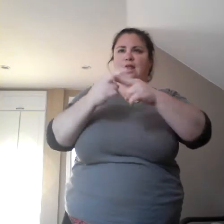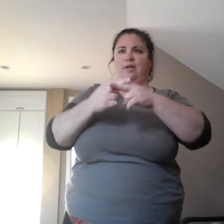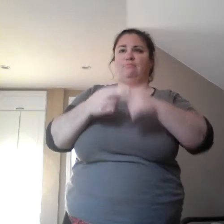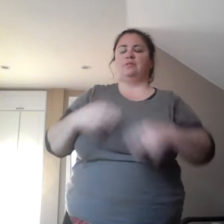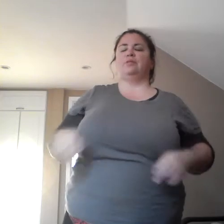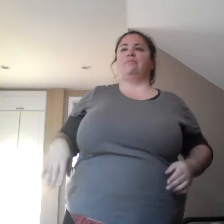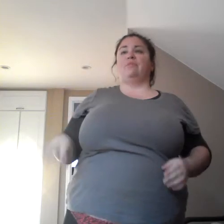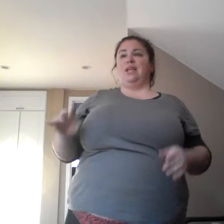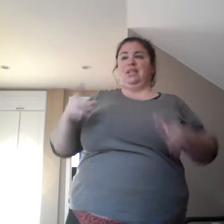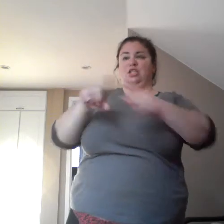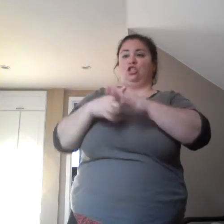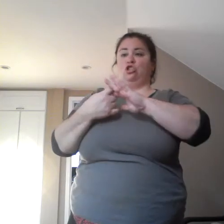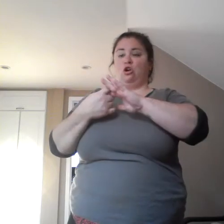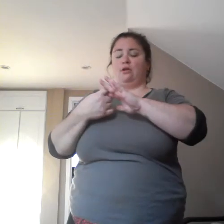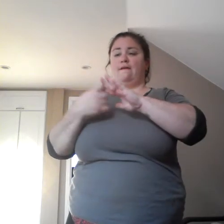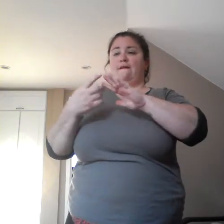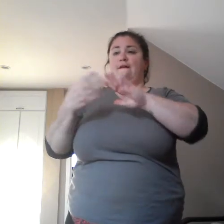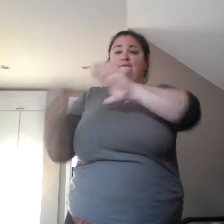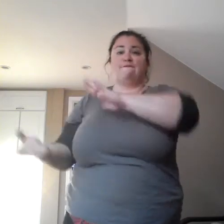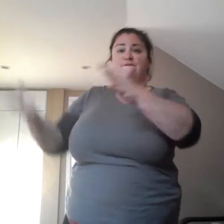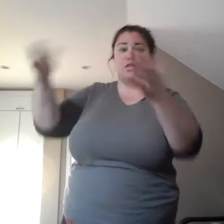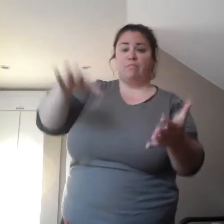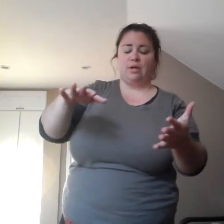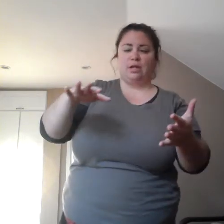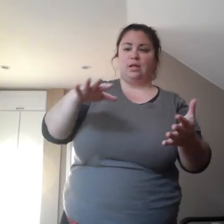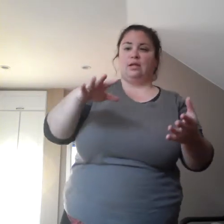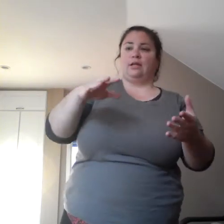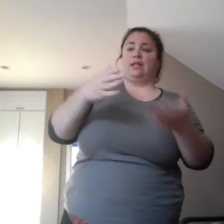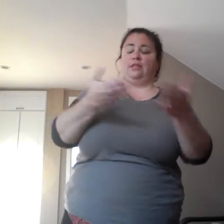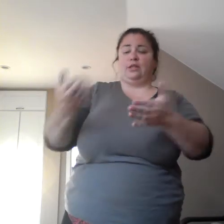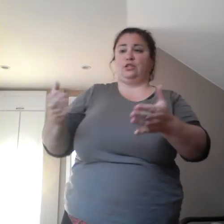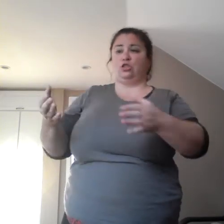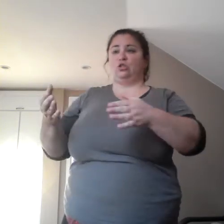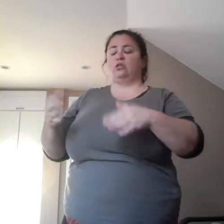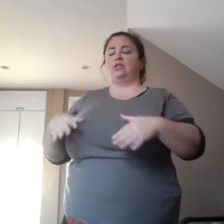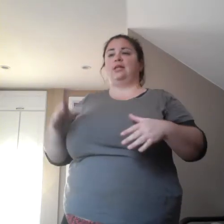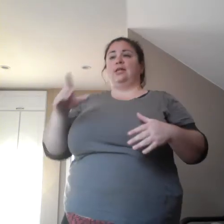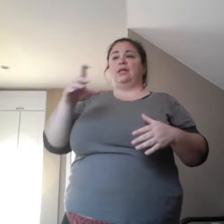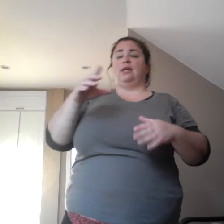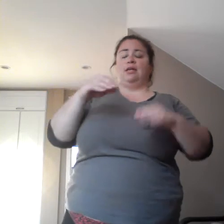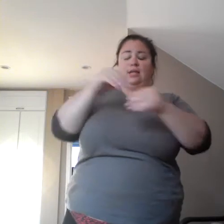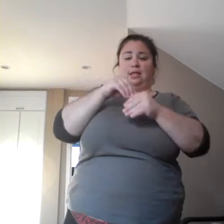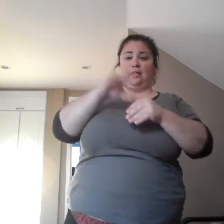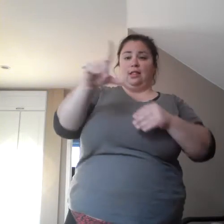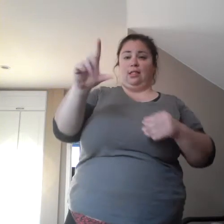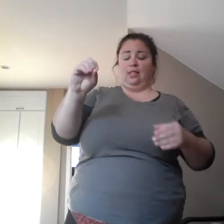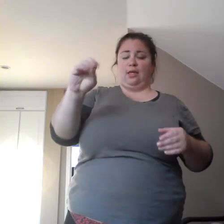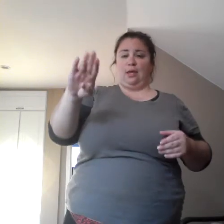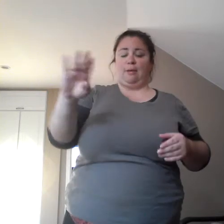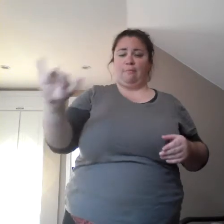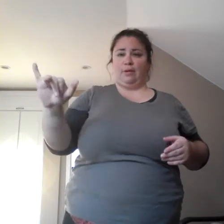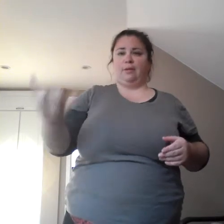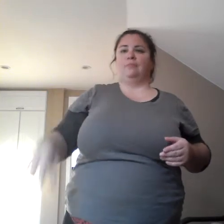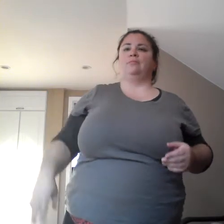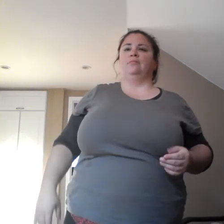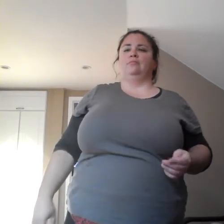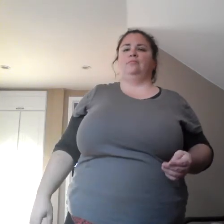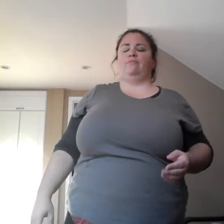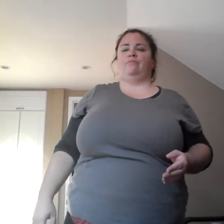throwing them across the lobby, banging his hands on the, on the desk. Um, so I guess I